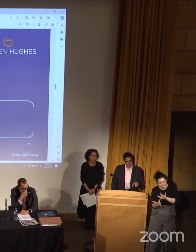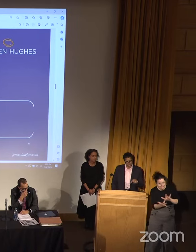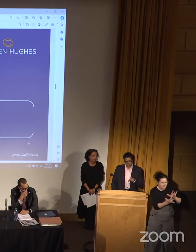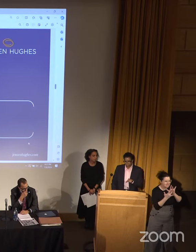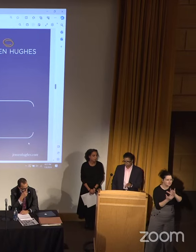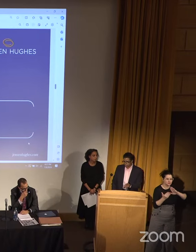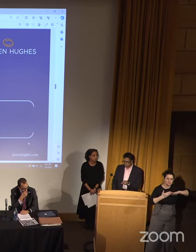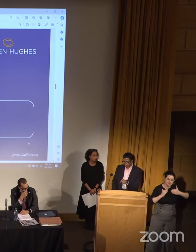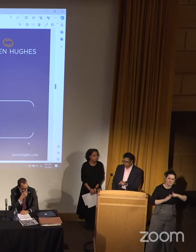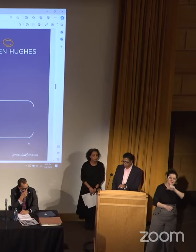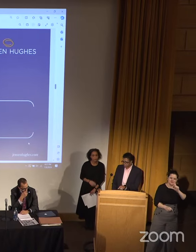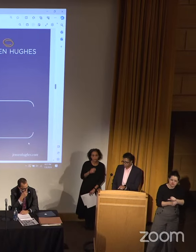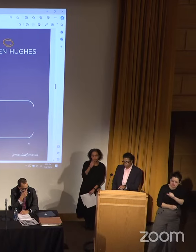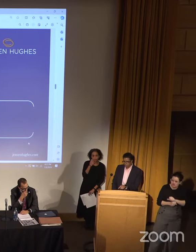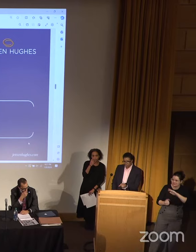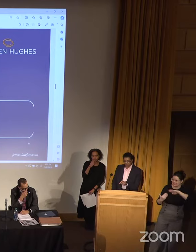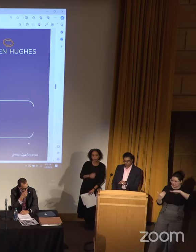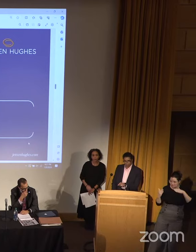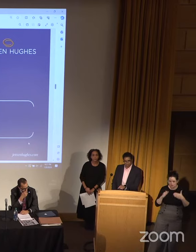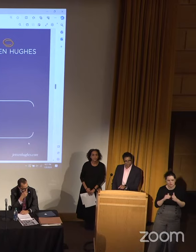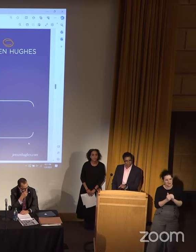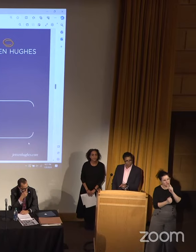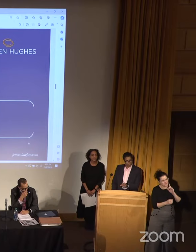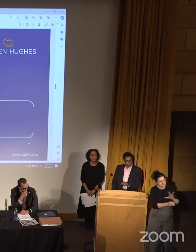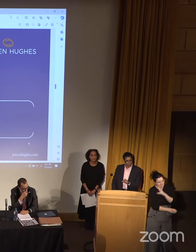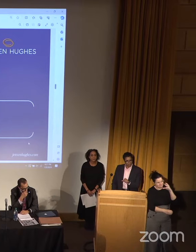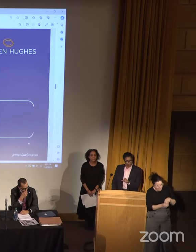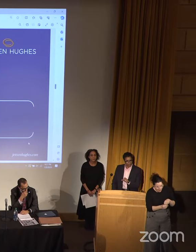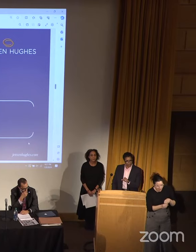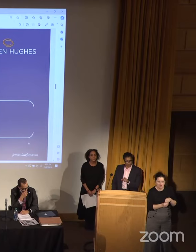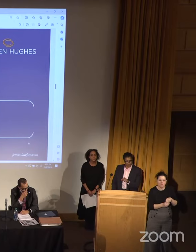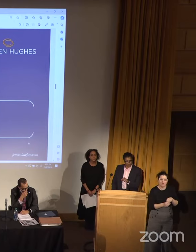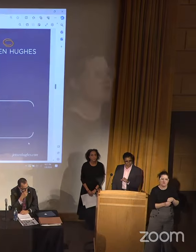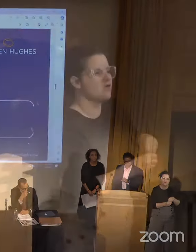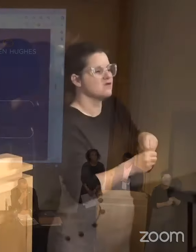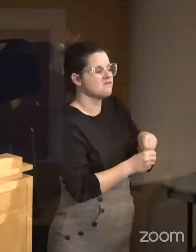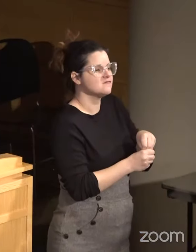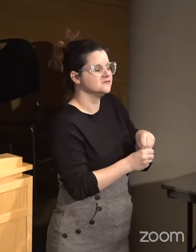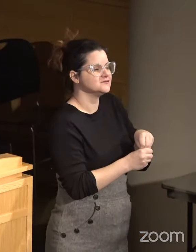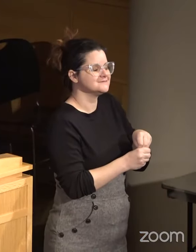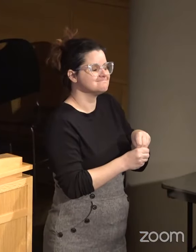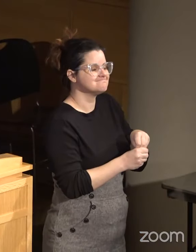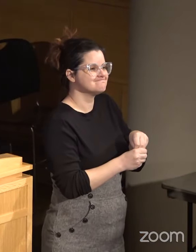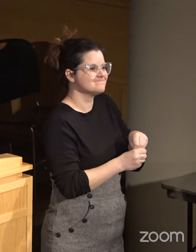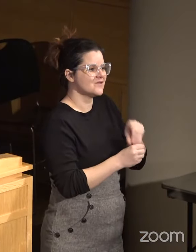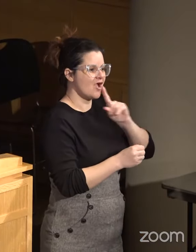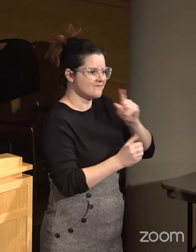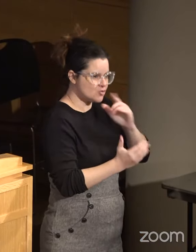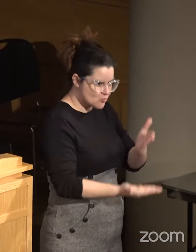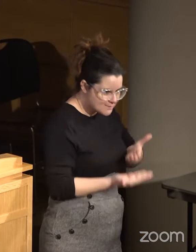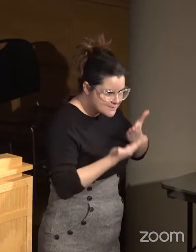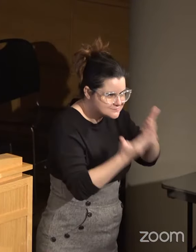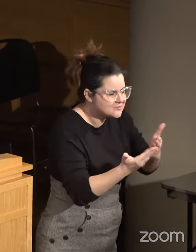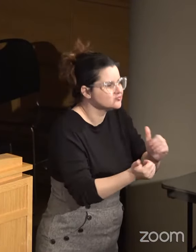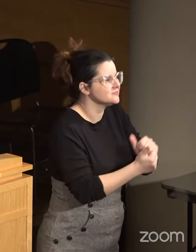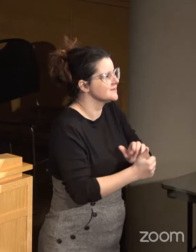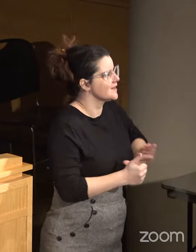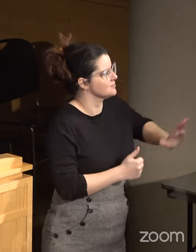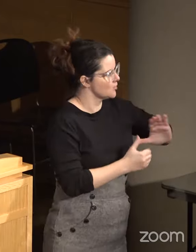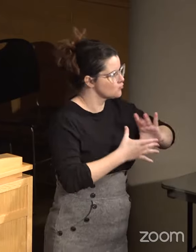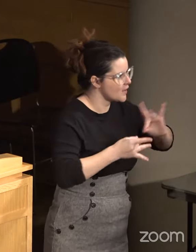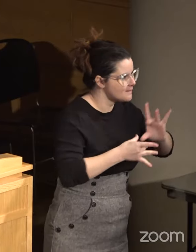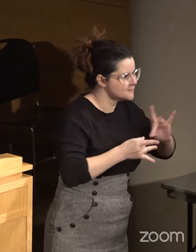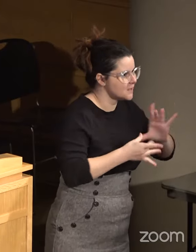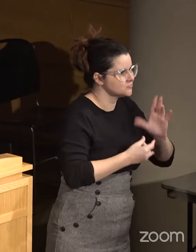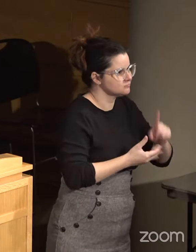community and ensured that the community was a part of their recommendations, that their voice was